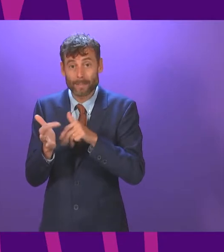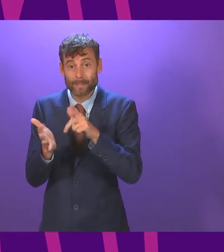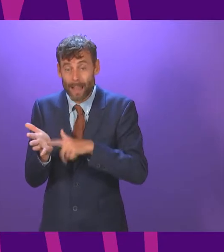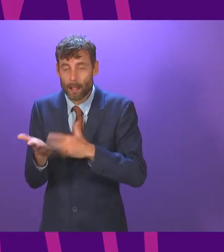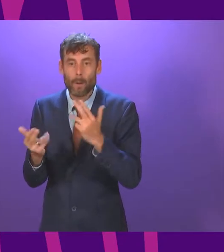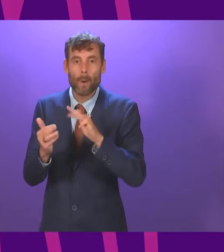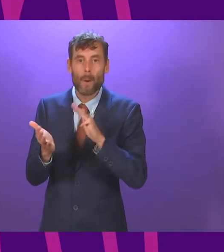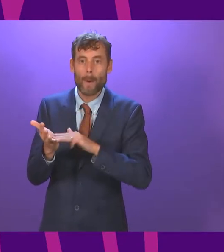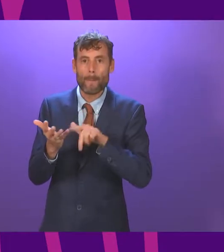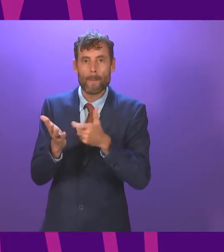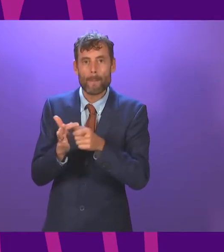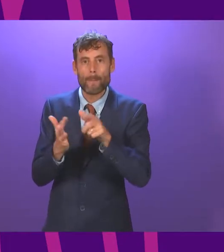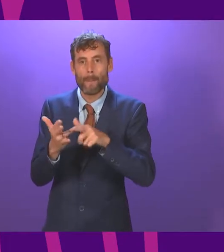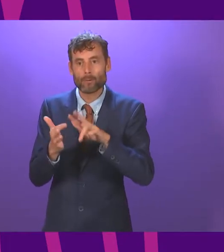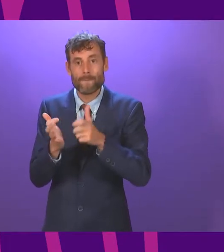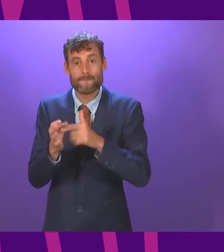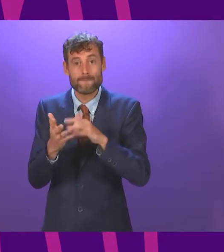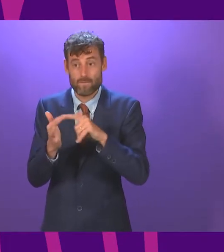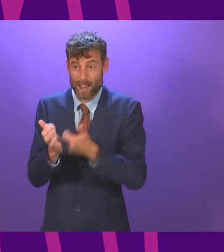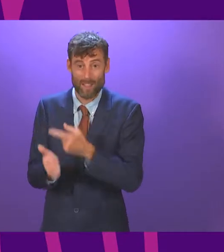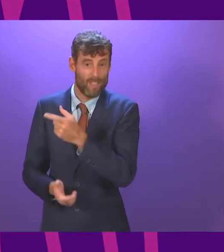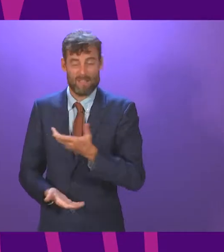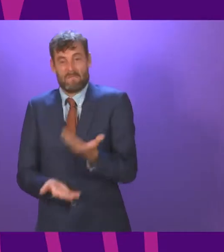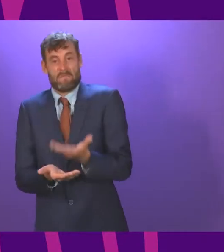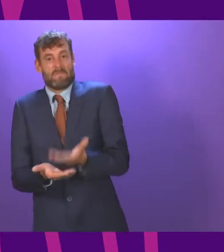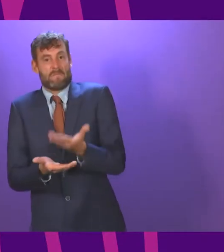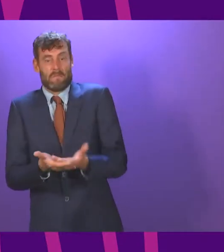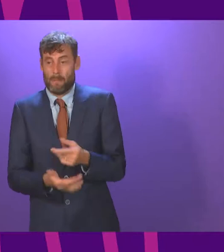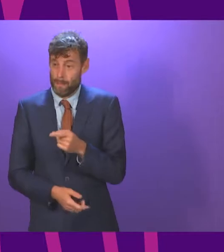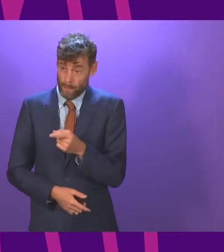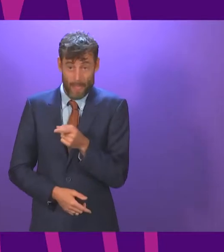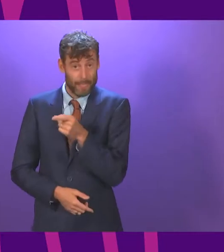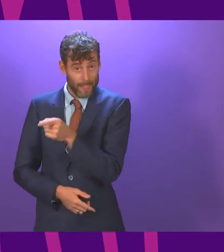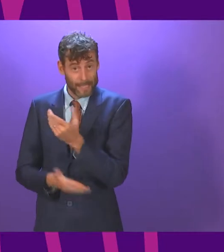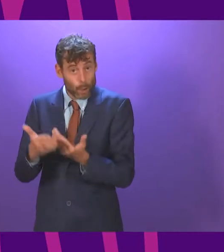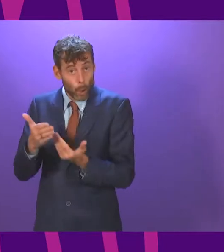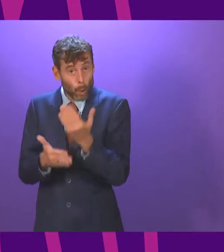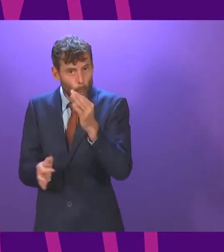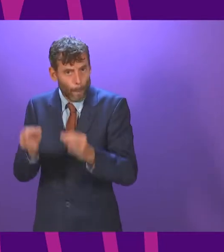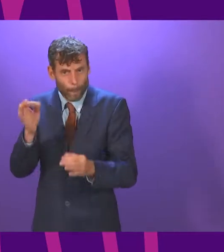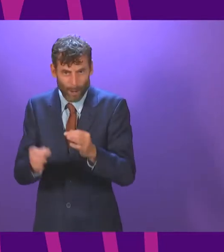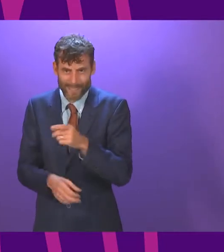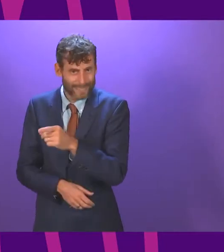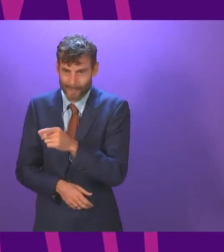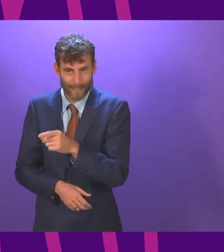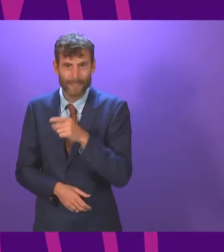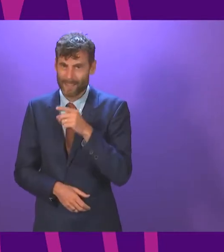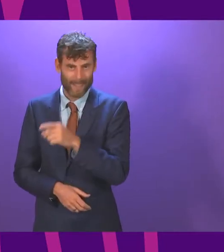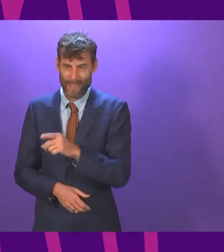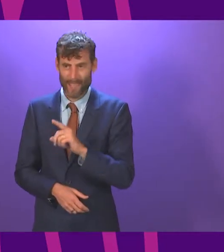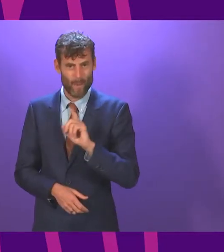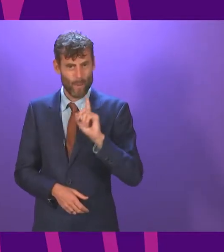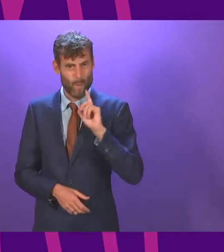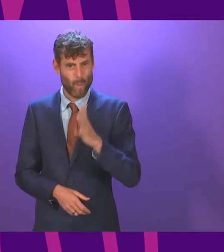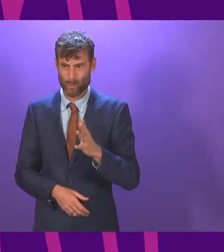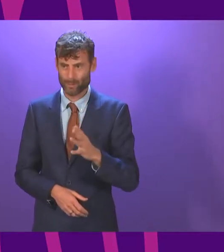will get frankly anywhere on the subject of new politics with the language that they've used